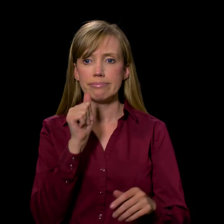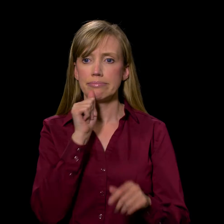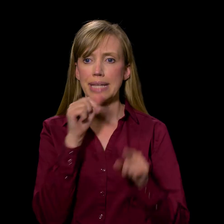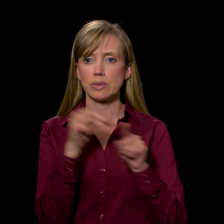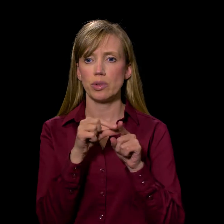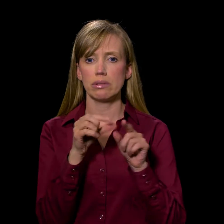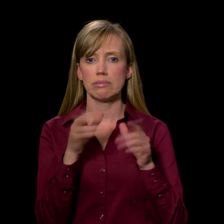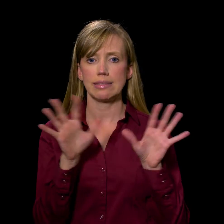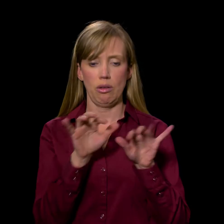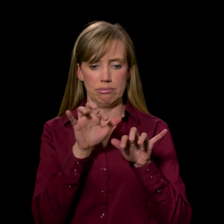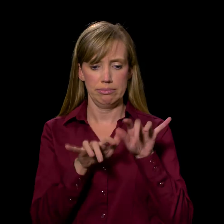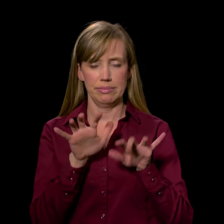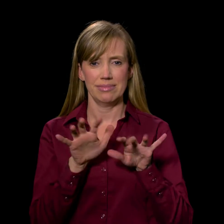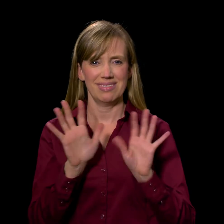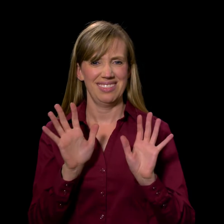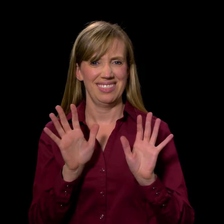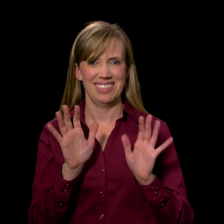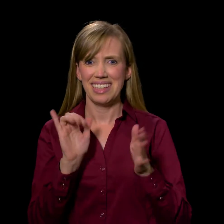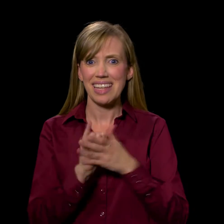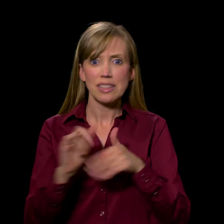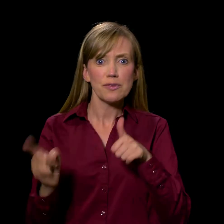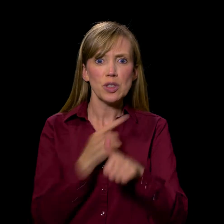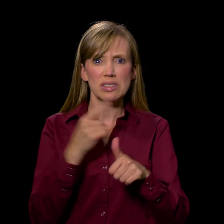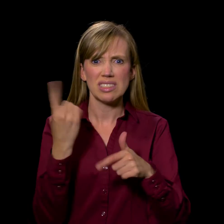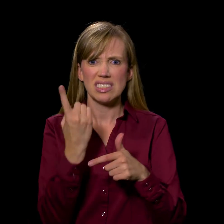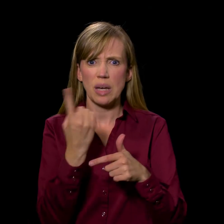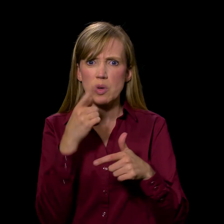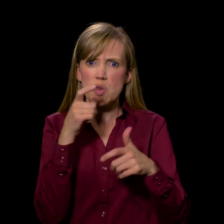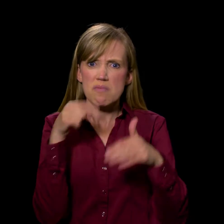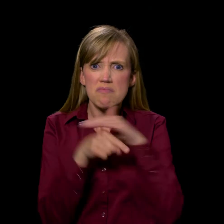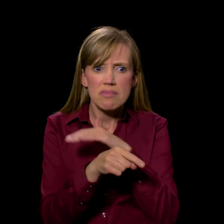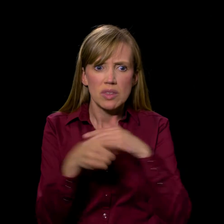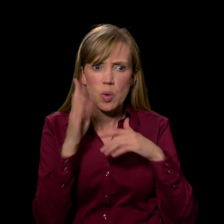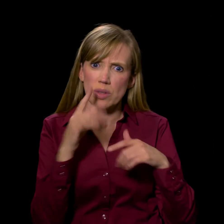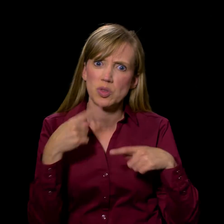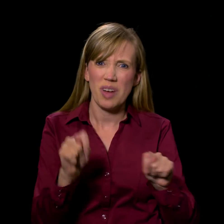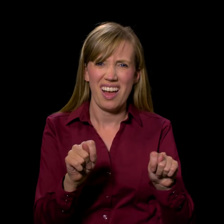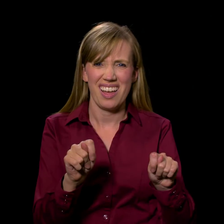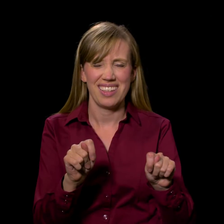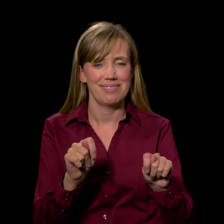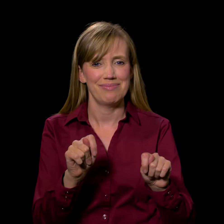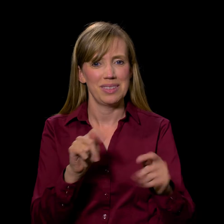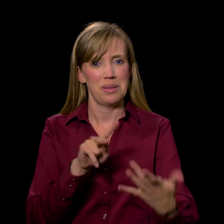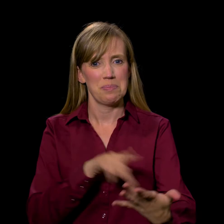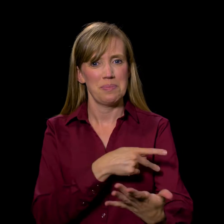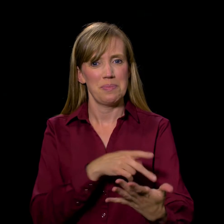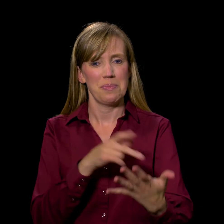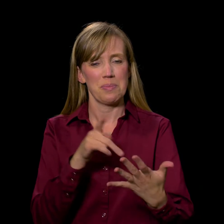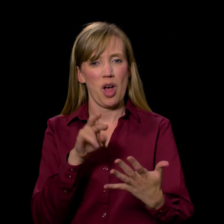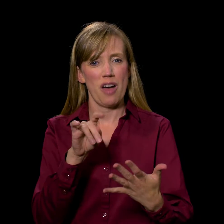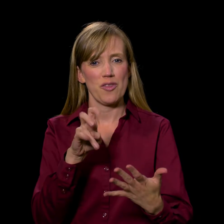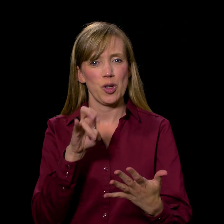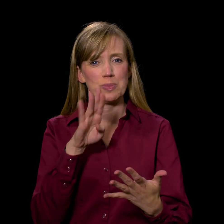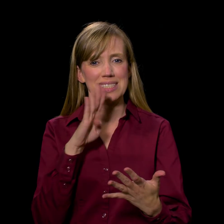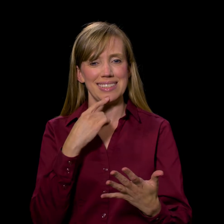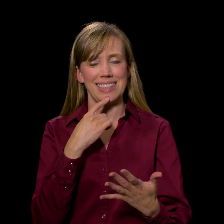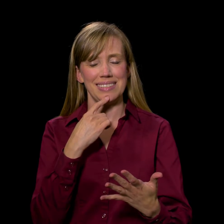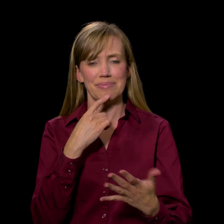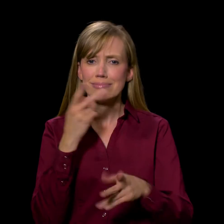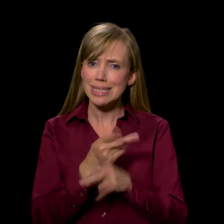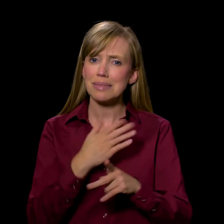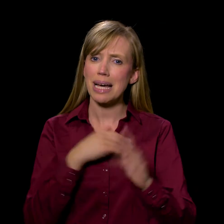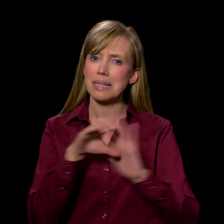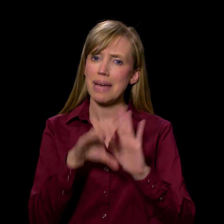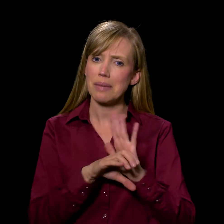password. And those are the very first passwords a hacker would try. In Proverbs 7 and verse 2 God says, keep my